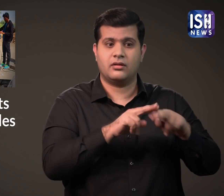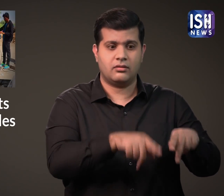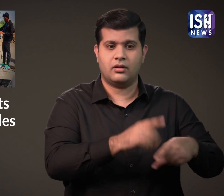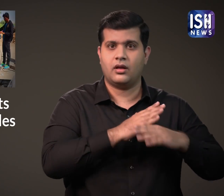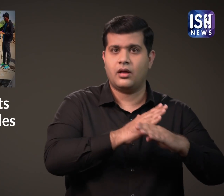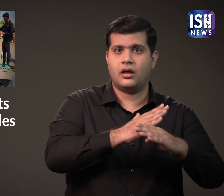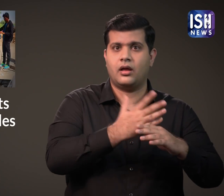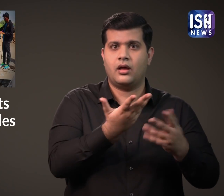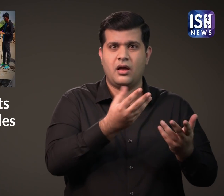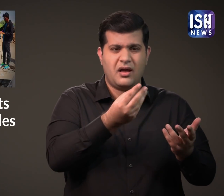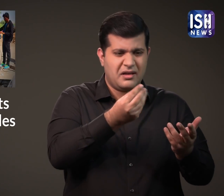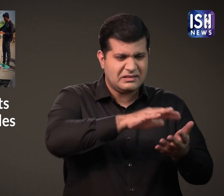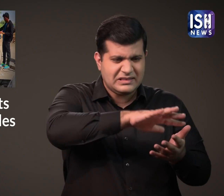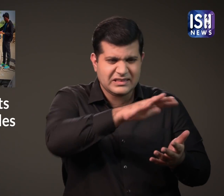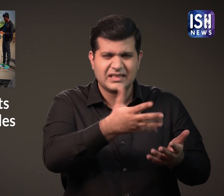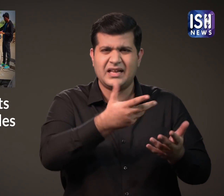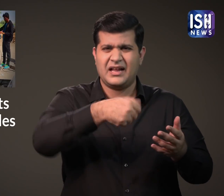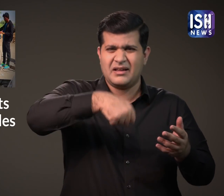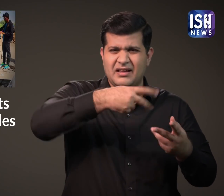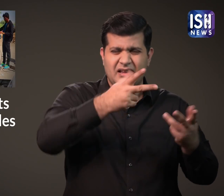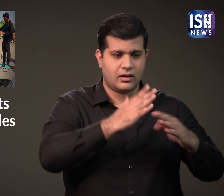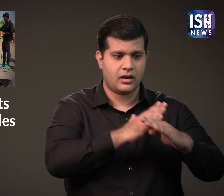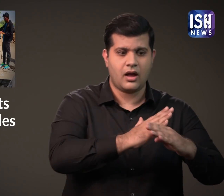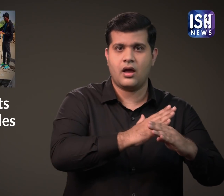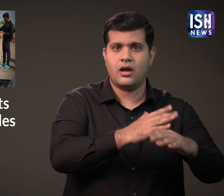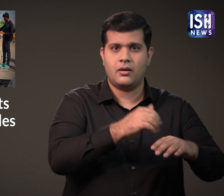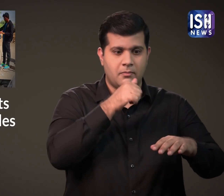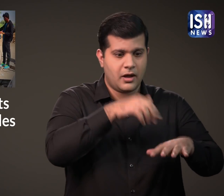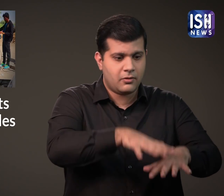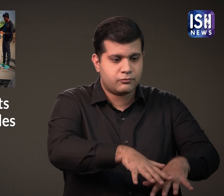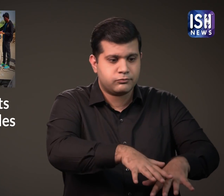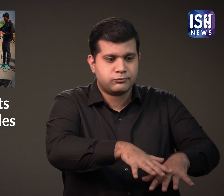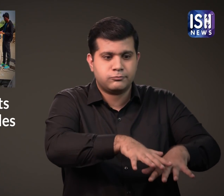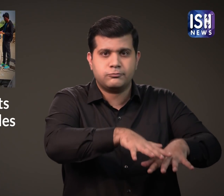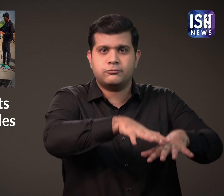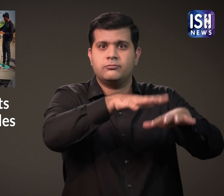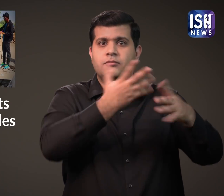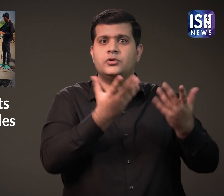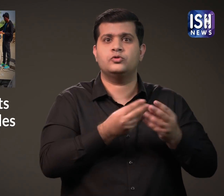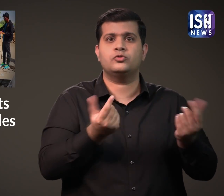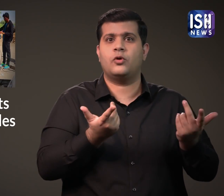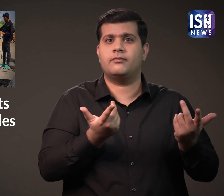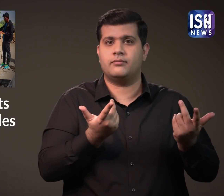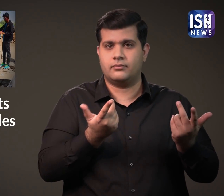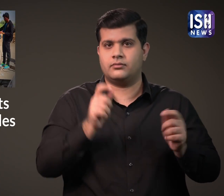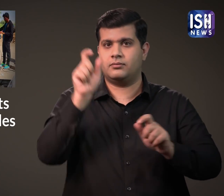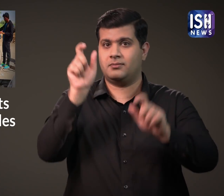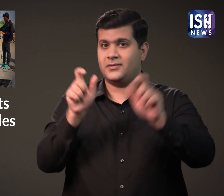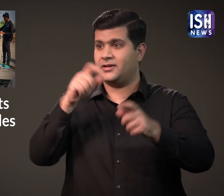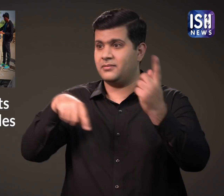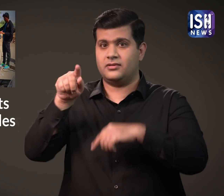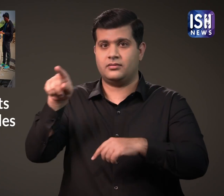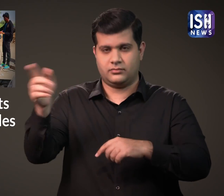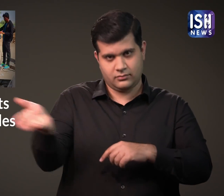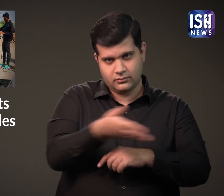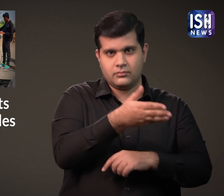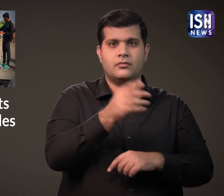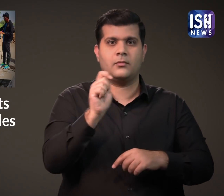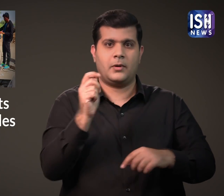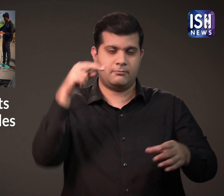when blocked, causes water to accumulate, is cleaned manually by a